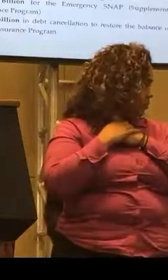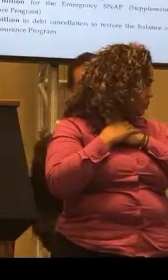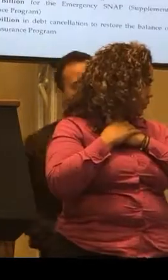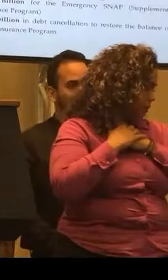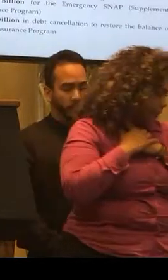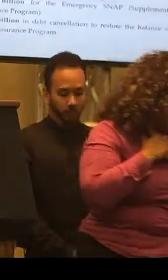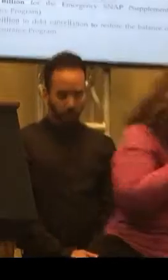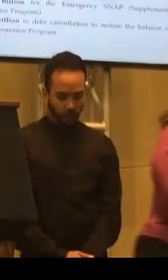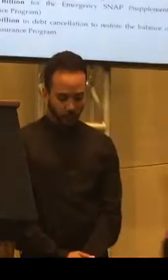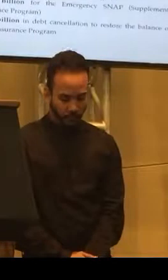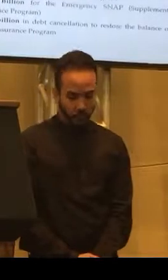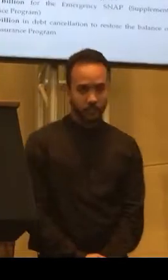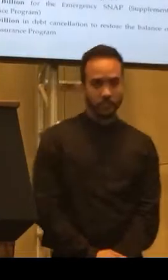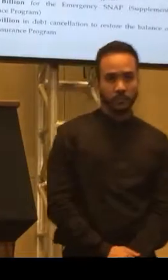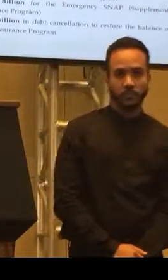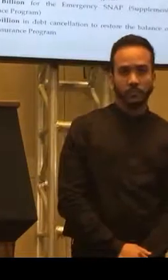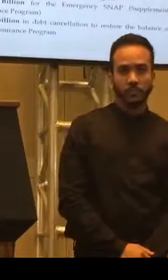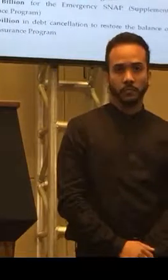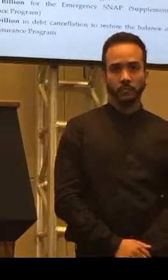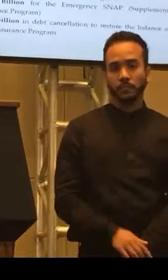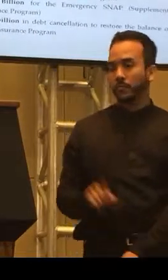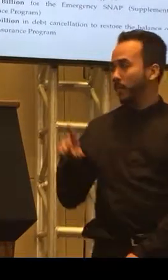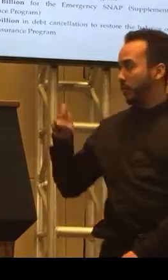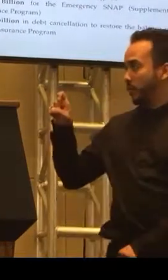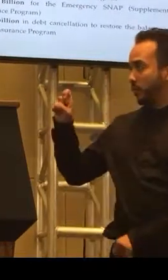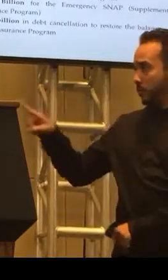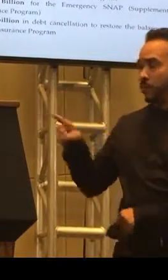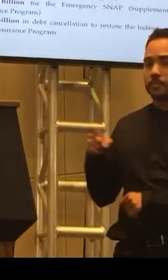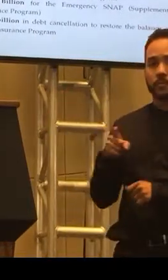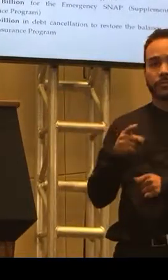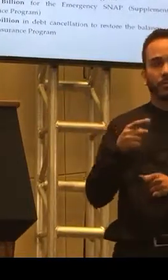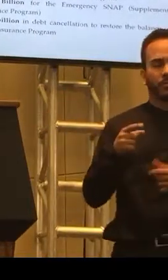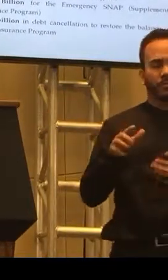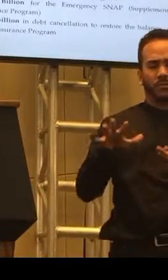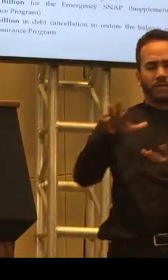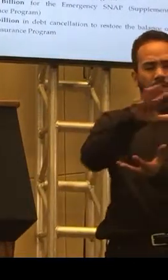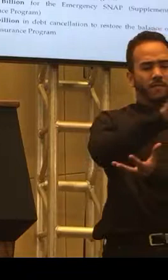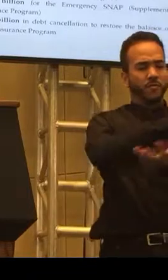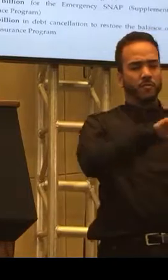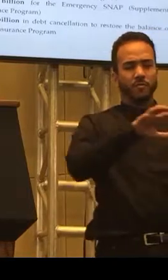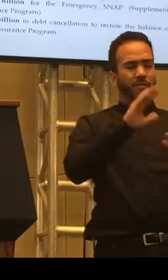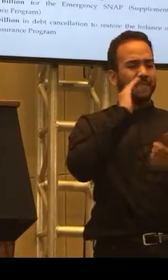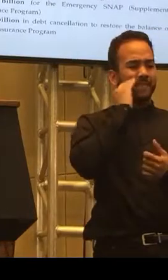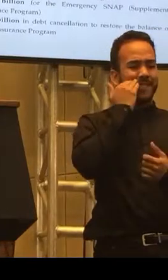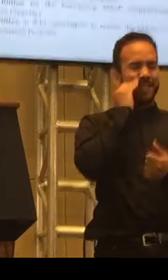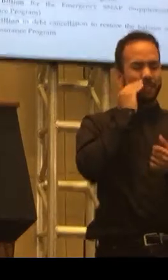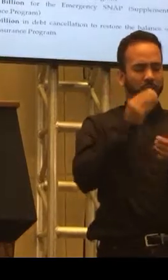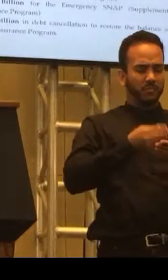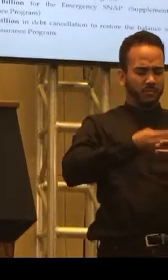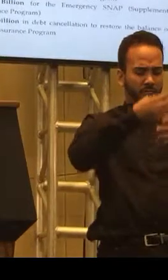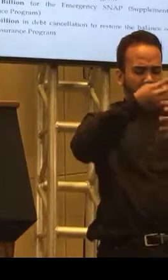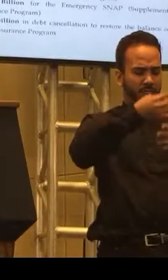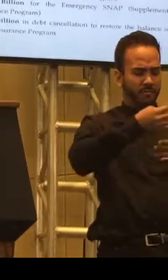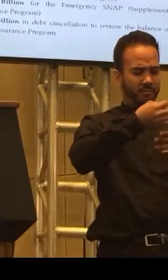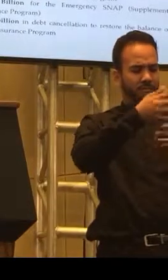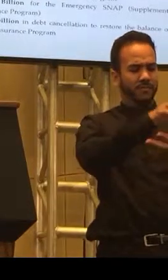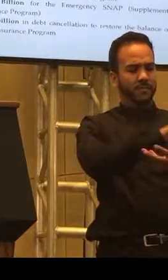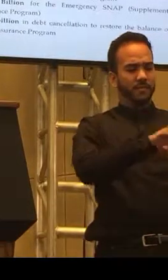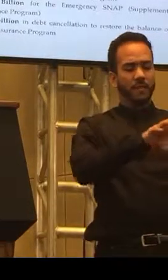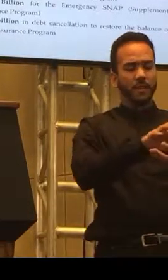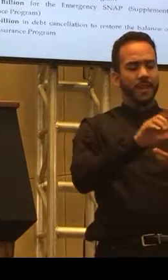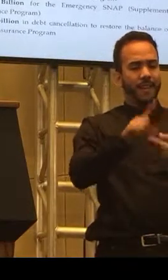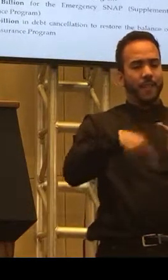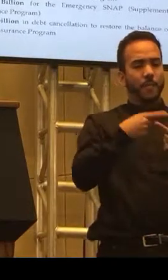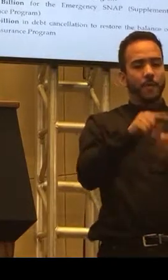For you, sir, there has been much confusion, and I'm seeing it all the time on social networks, about the $500